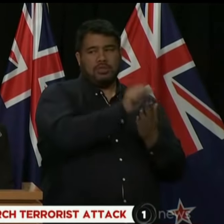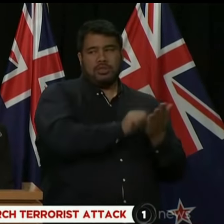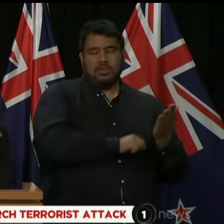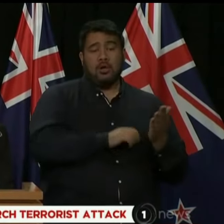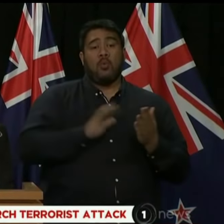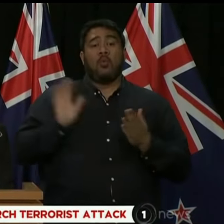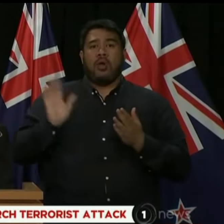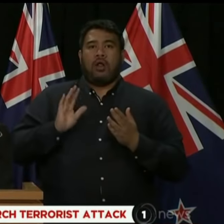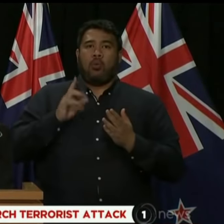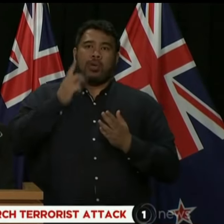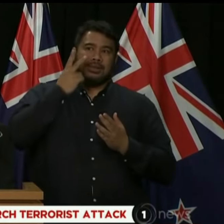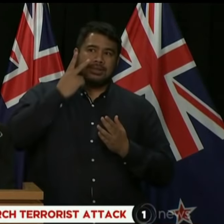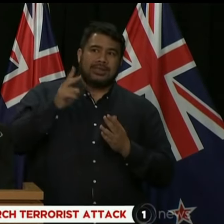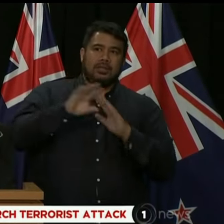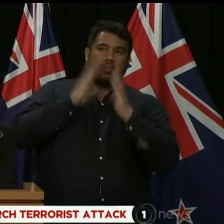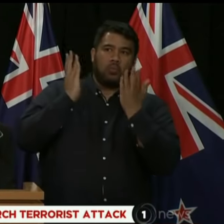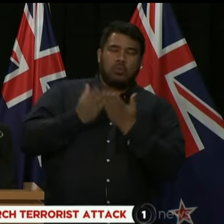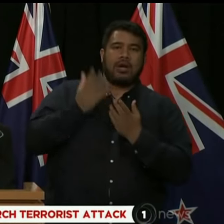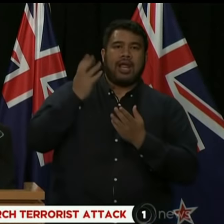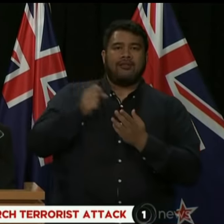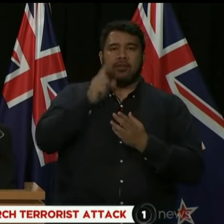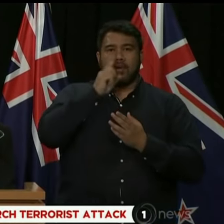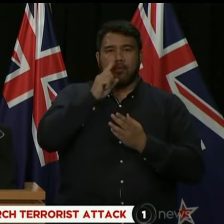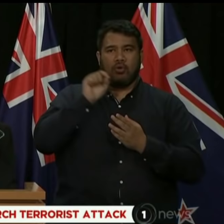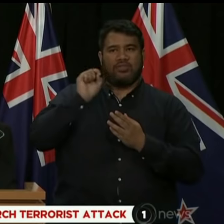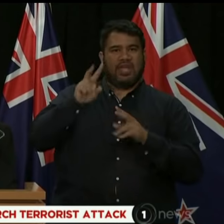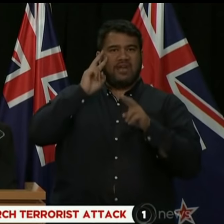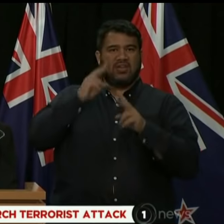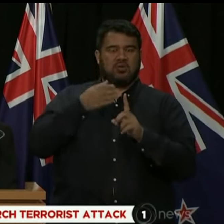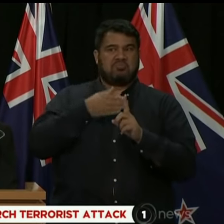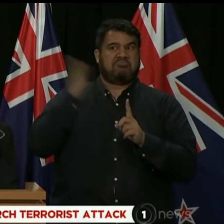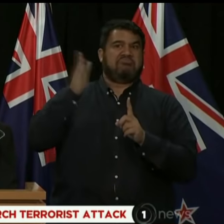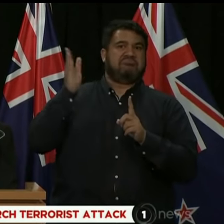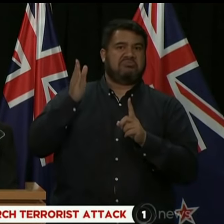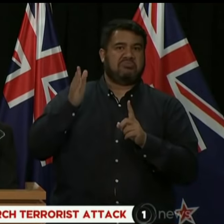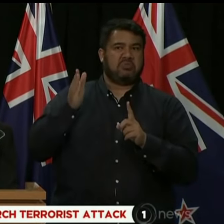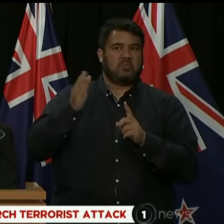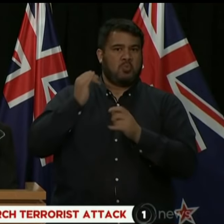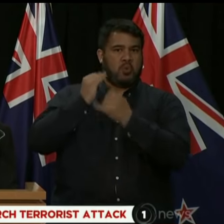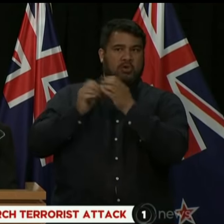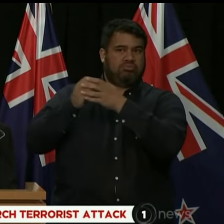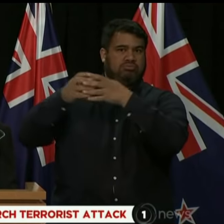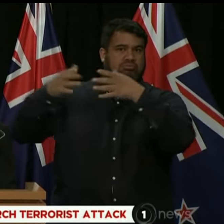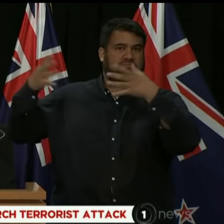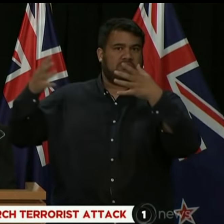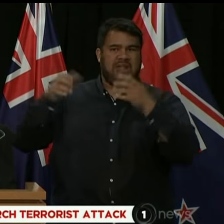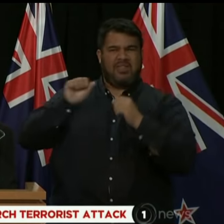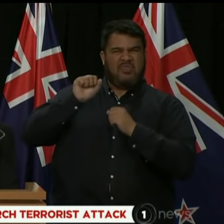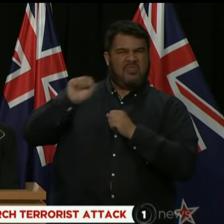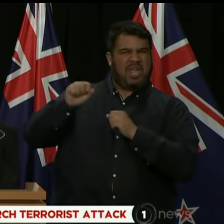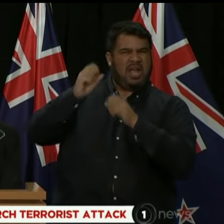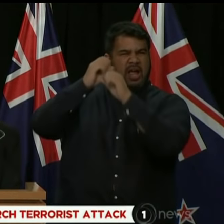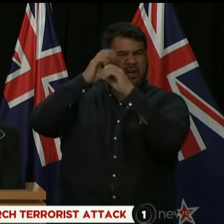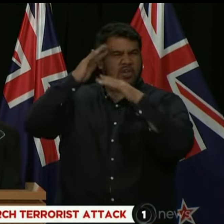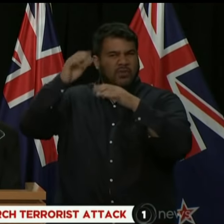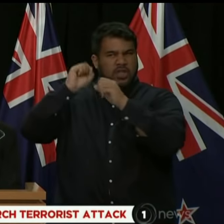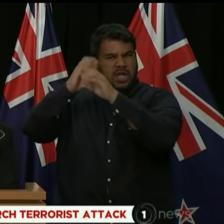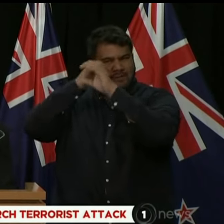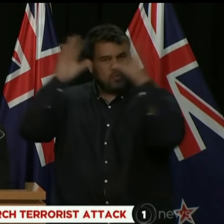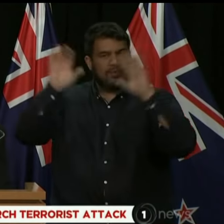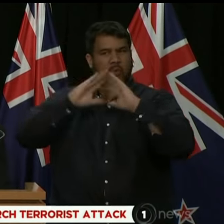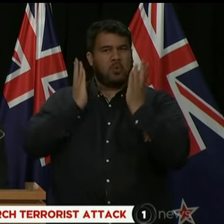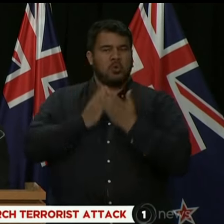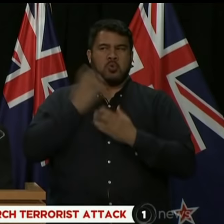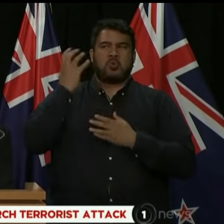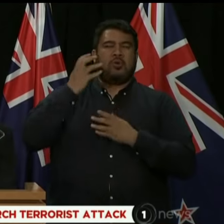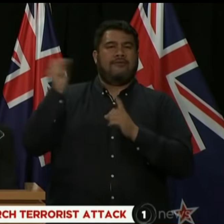by those who hold ideology that I can only describe as violent